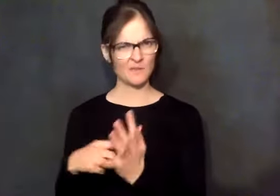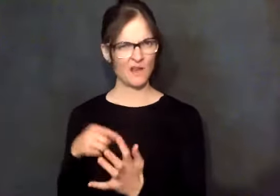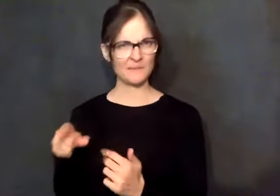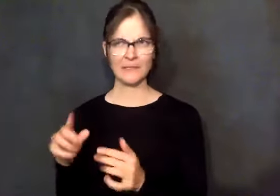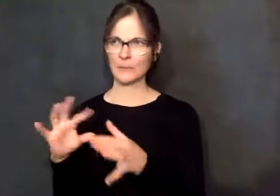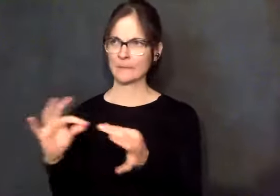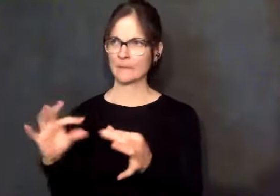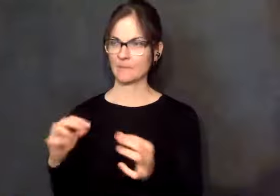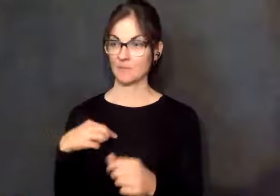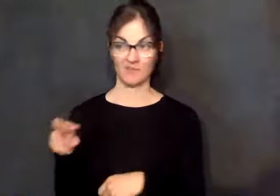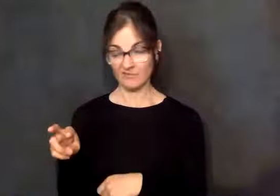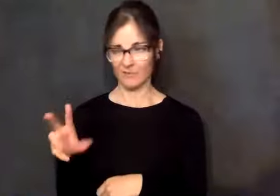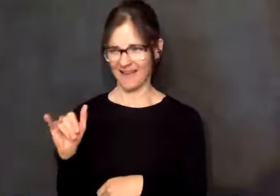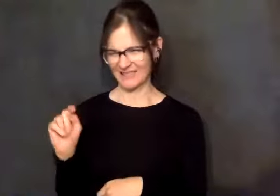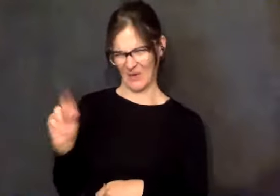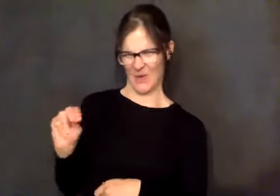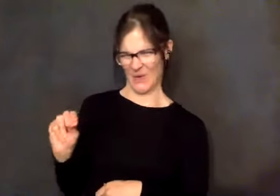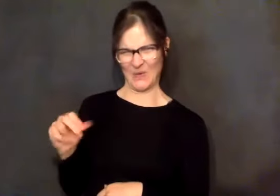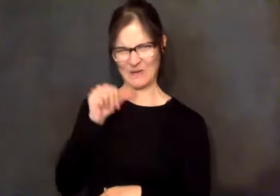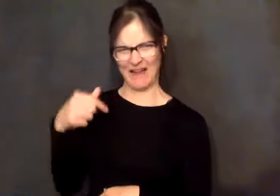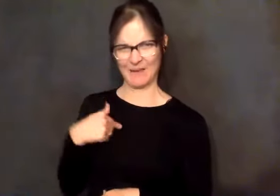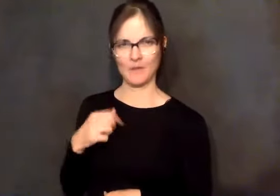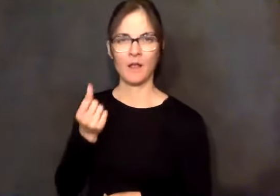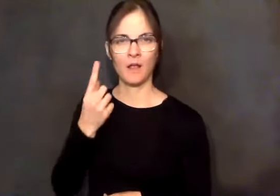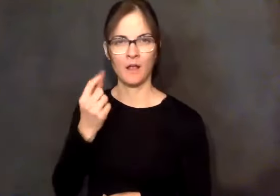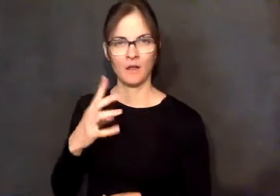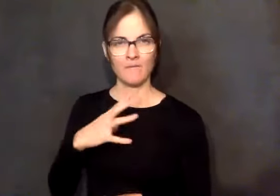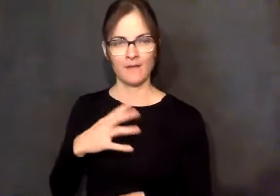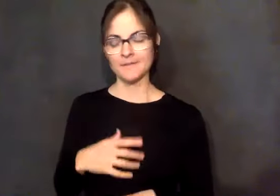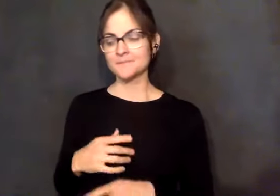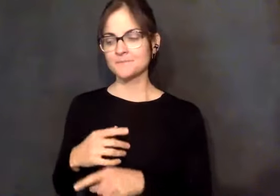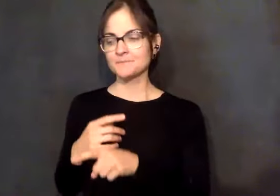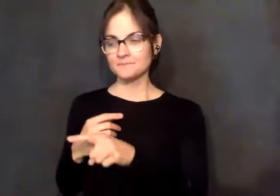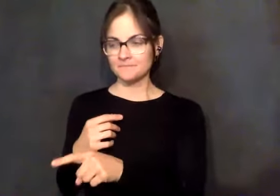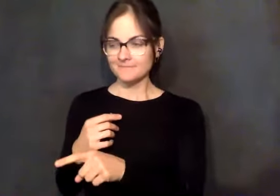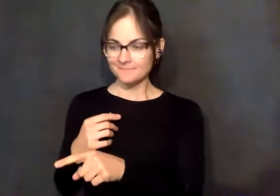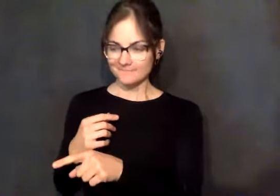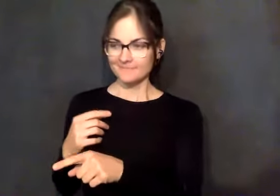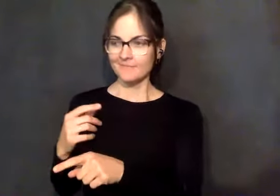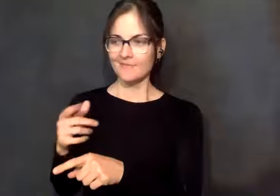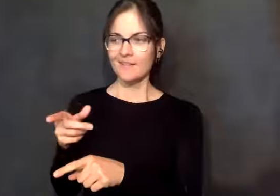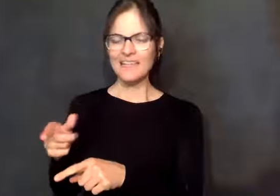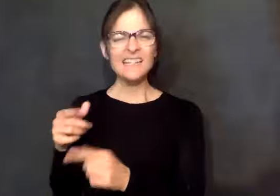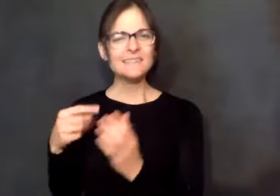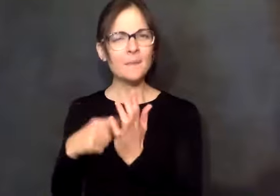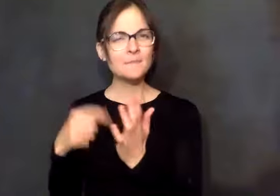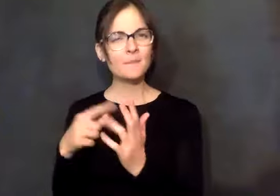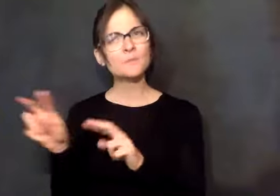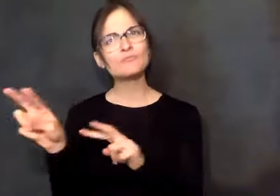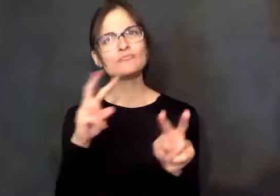pioneer person. know, J.D.'s mother gave birth to him by herself and put the cord with embroidery scissors.